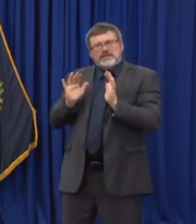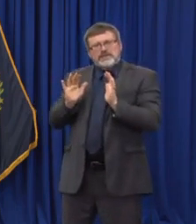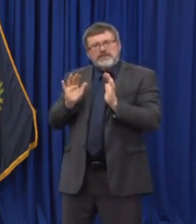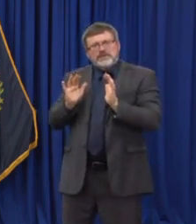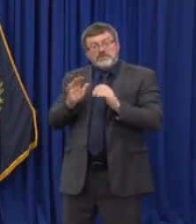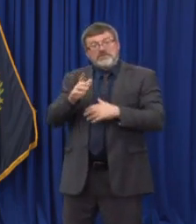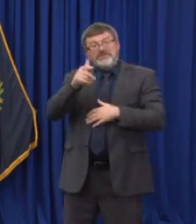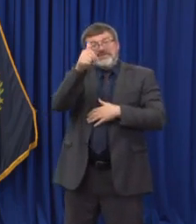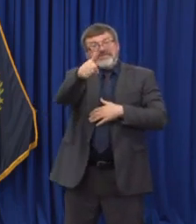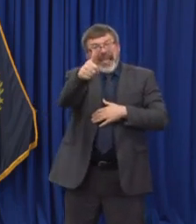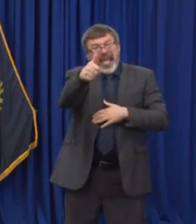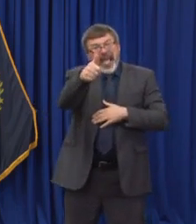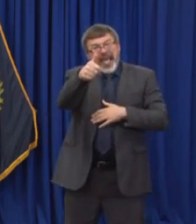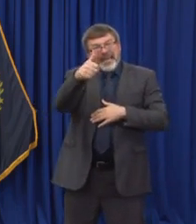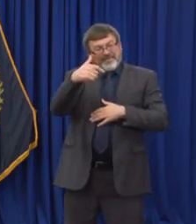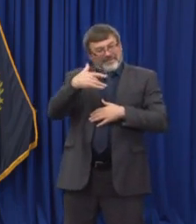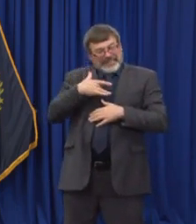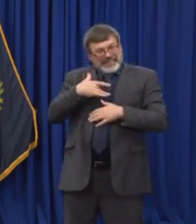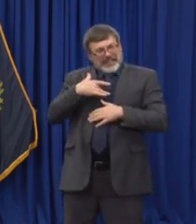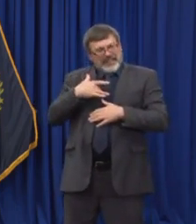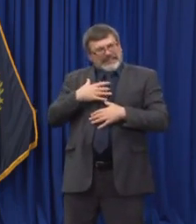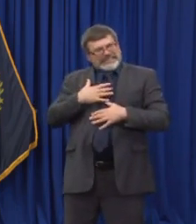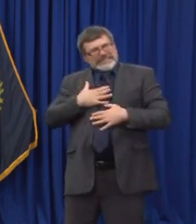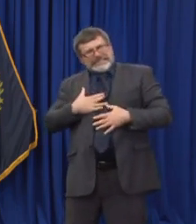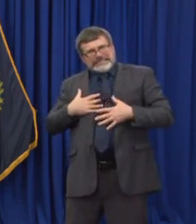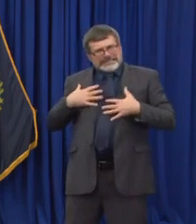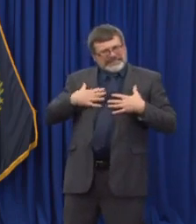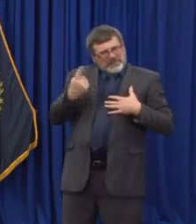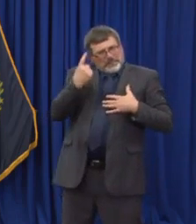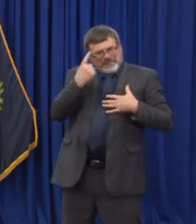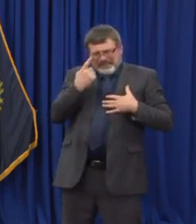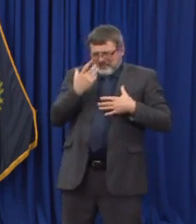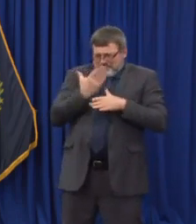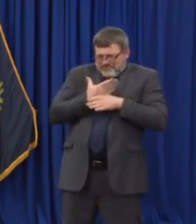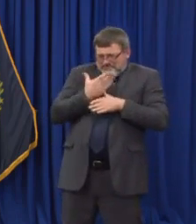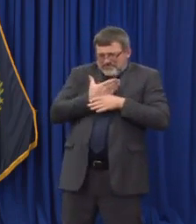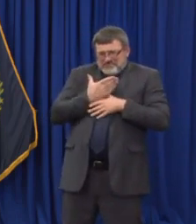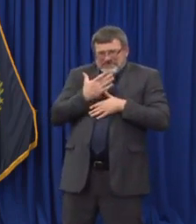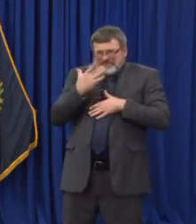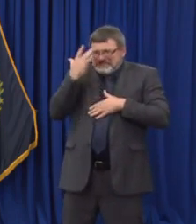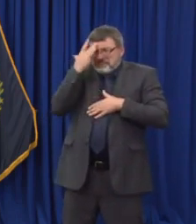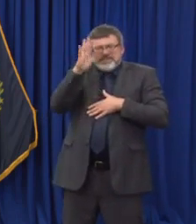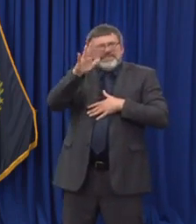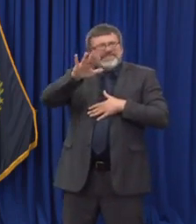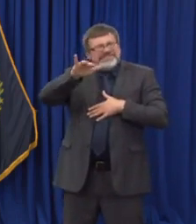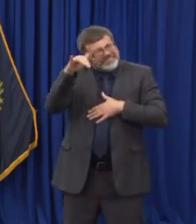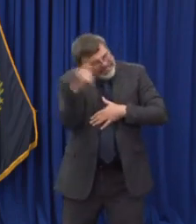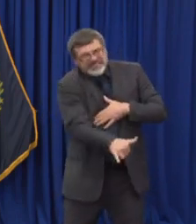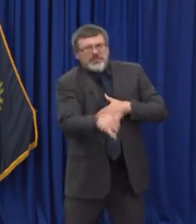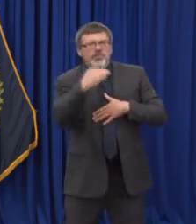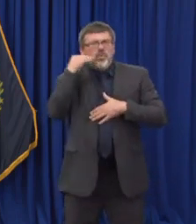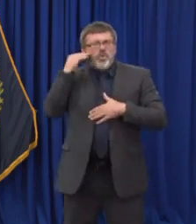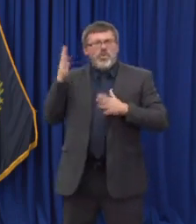important that you do quarantine for those 14 days. So thank you all for doing your part to prevent COVID-19 transmission.